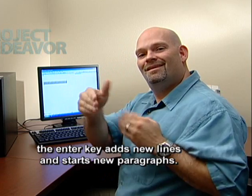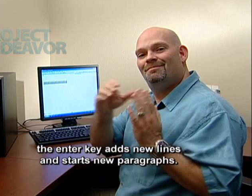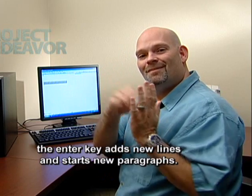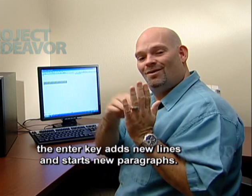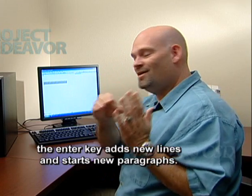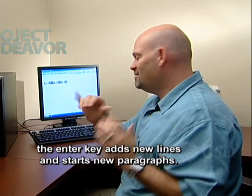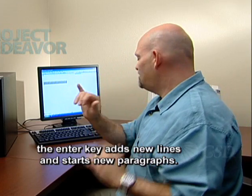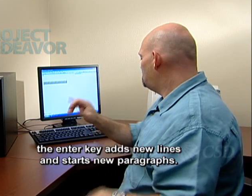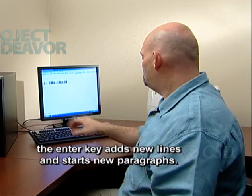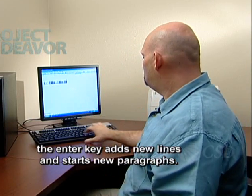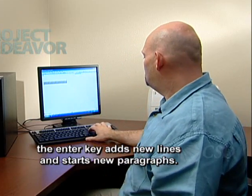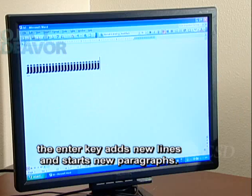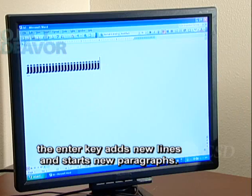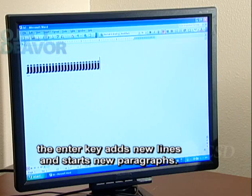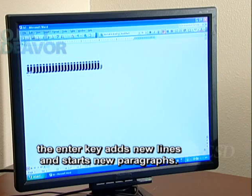adds new lines to create new paragraphs.